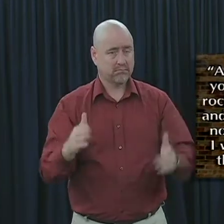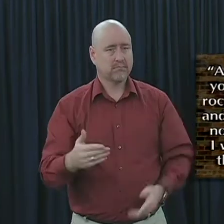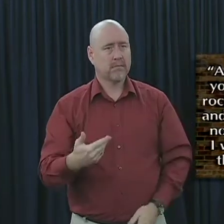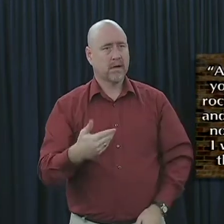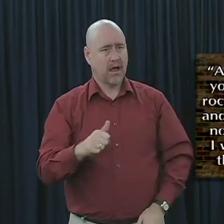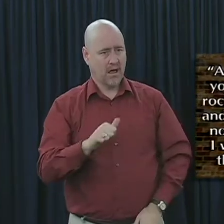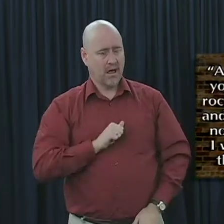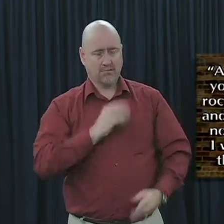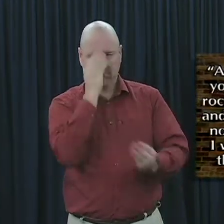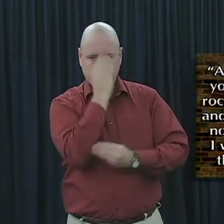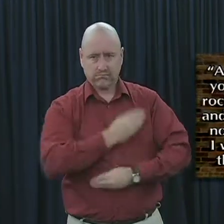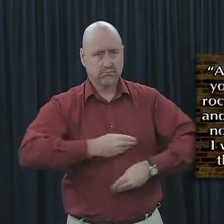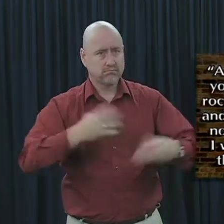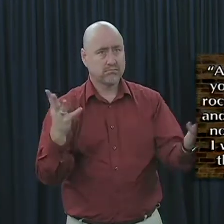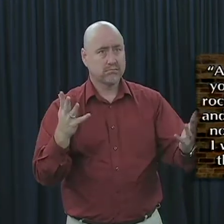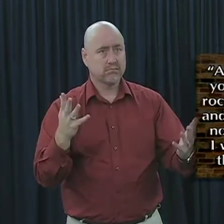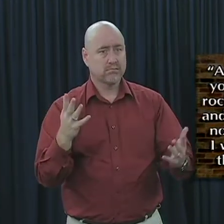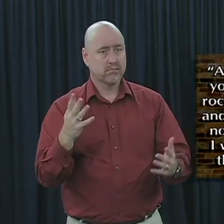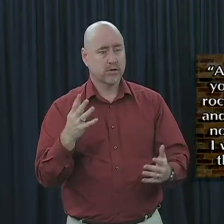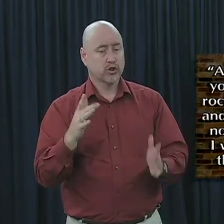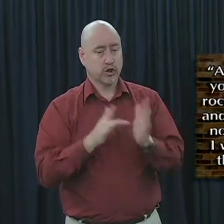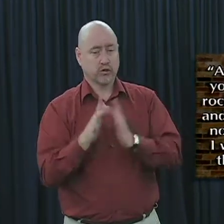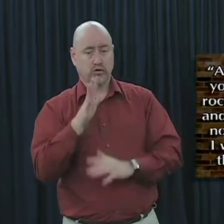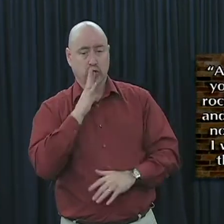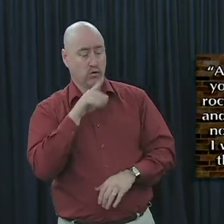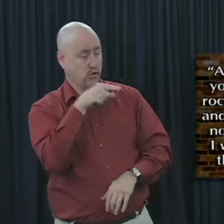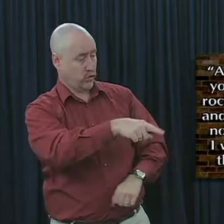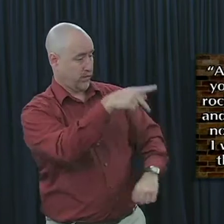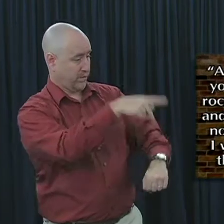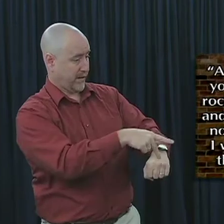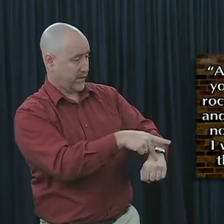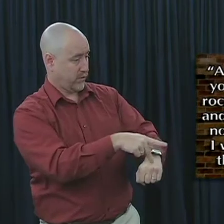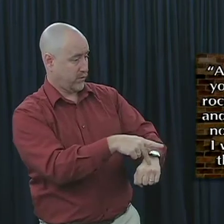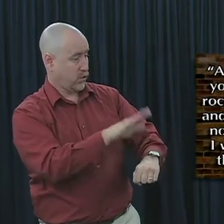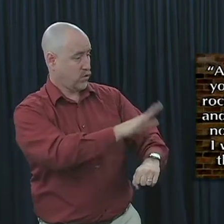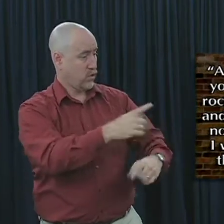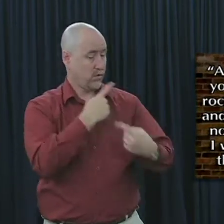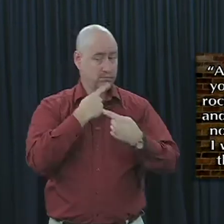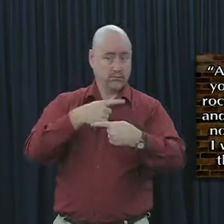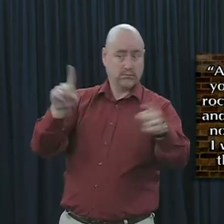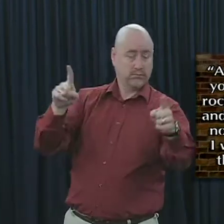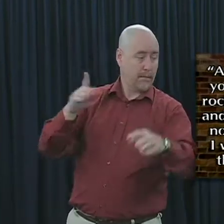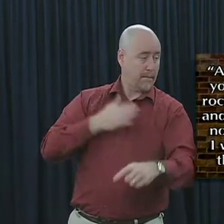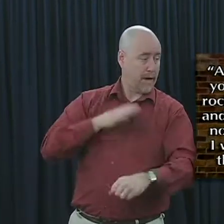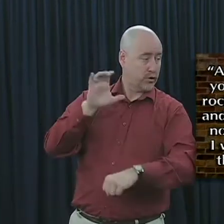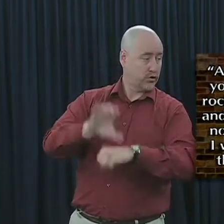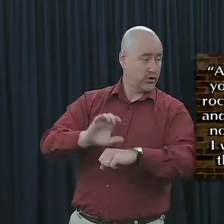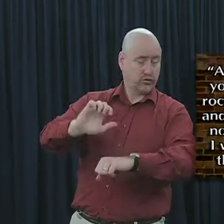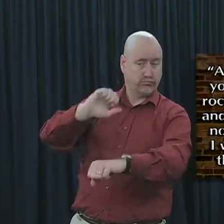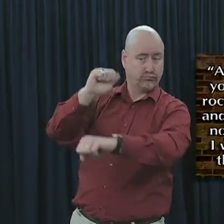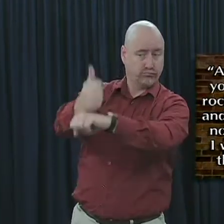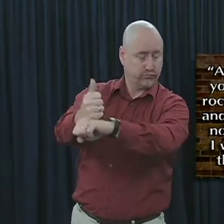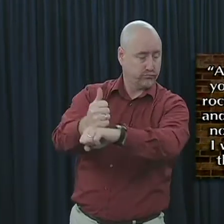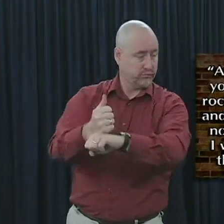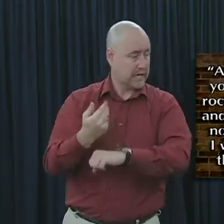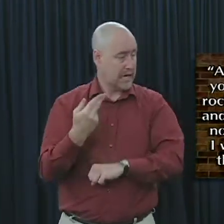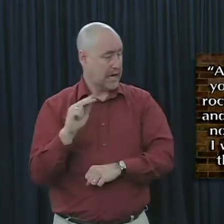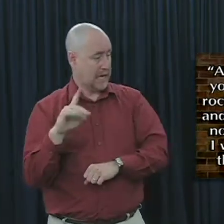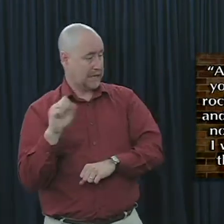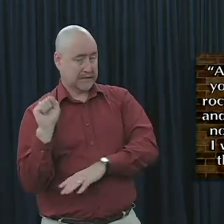say to you that you are Peter, and on this rock I will build my church, and the gates of Hades shall not prevail against